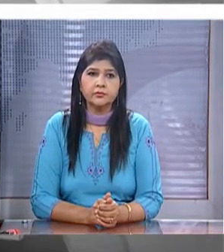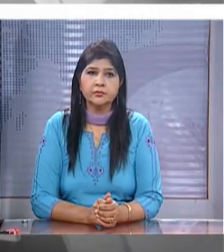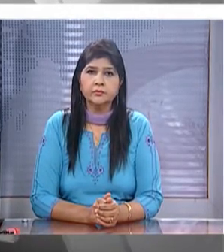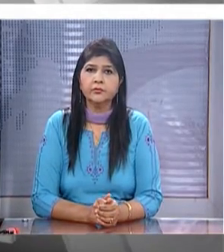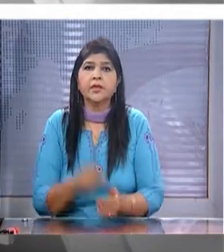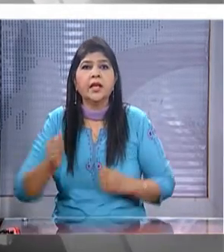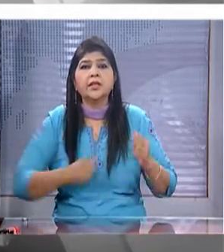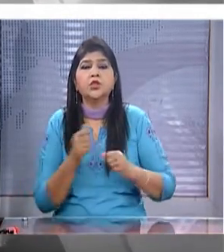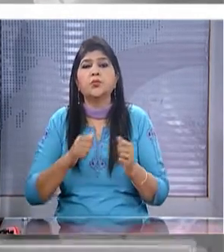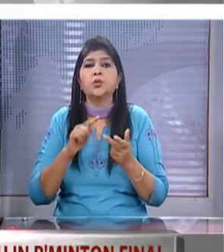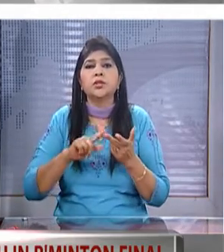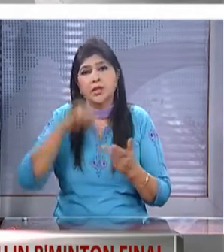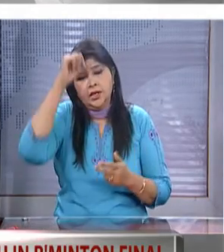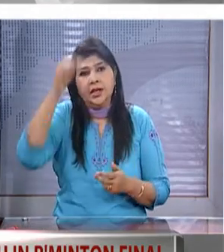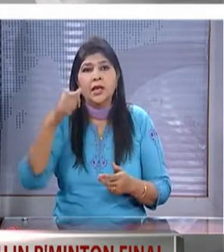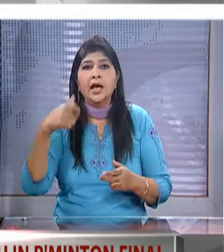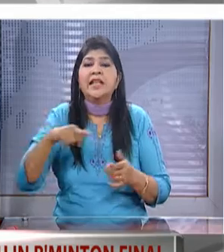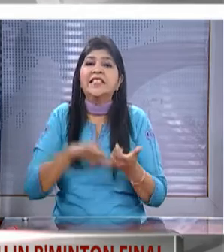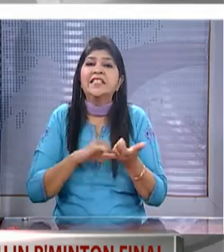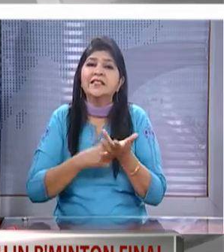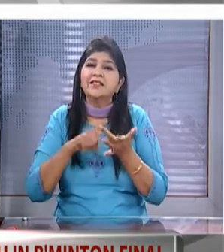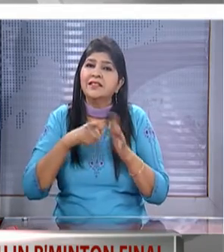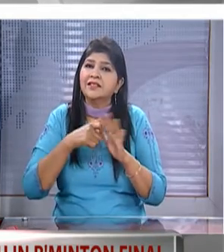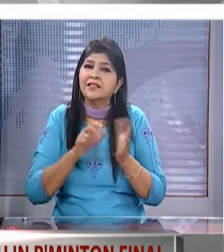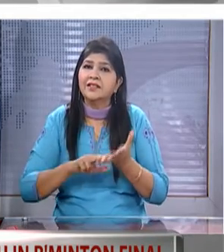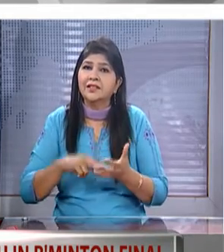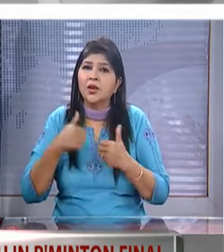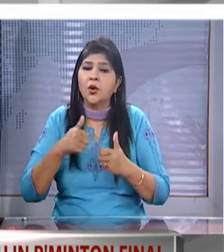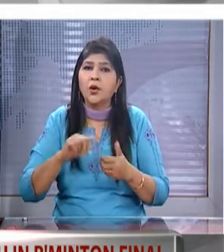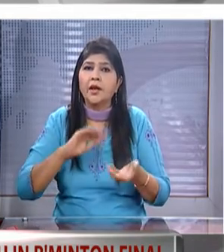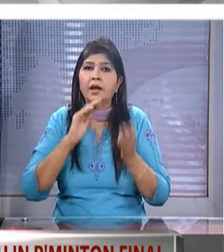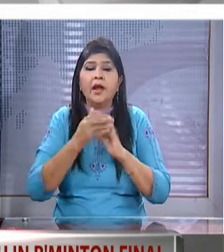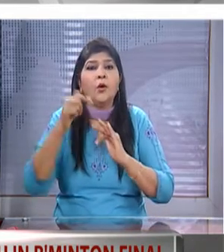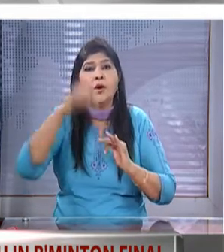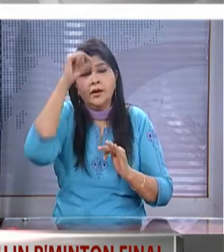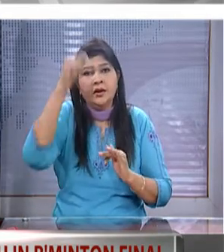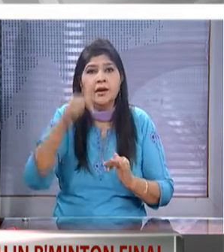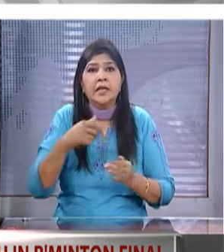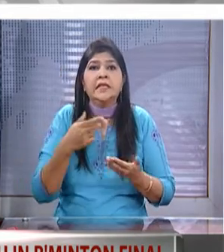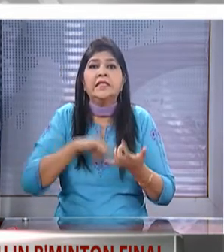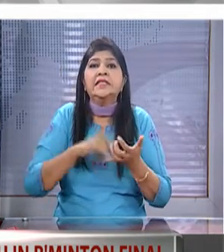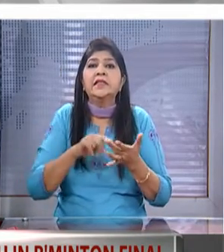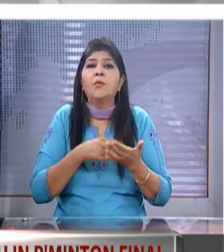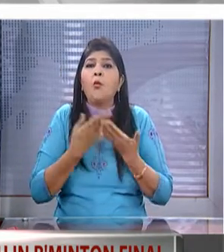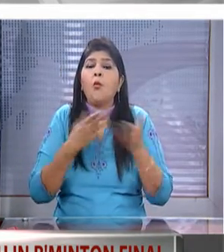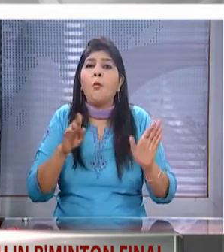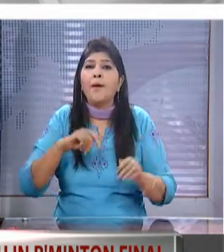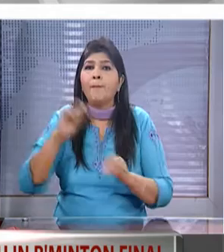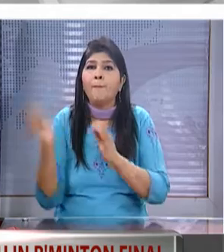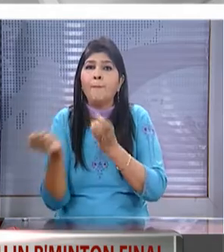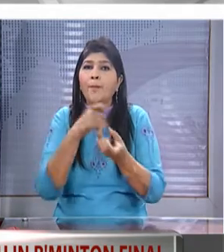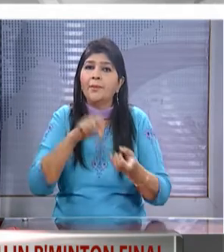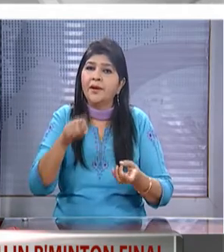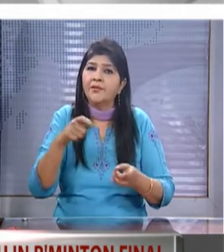annan sports india's kadambi shrikant sets up an all-indian affair in the singapore open badminton final with visai